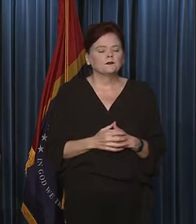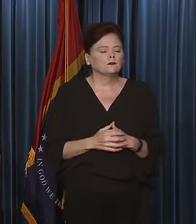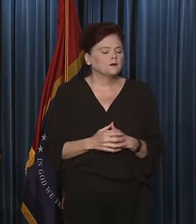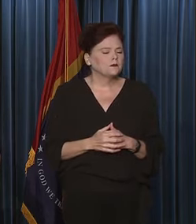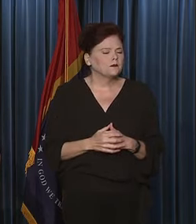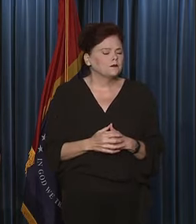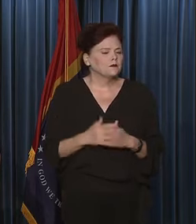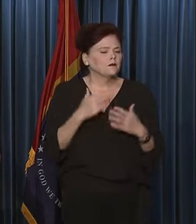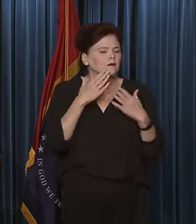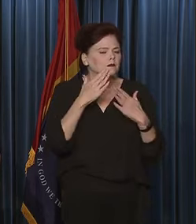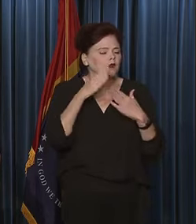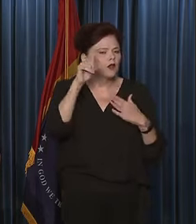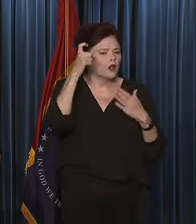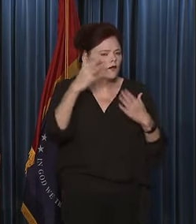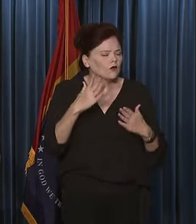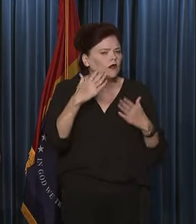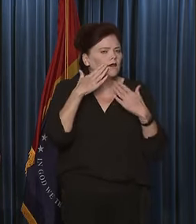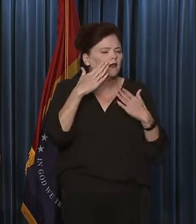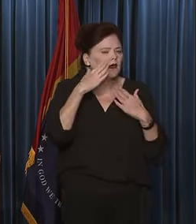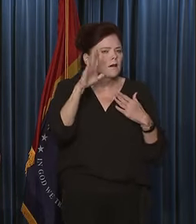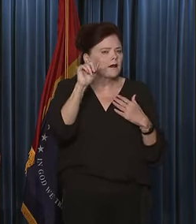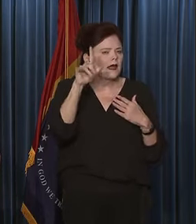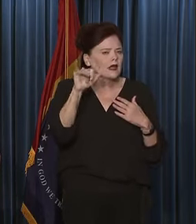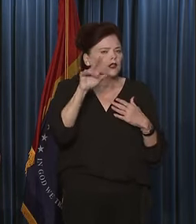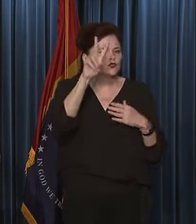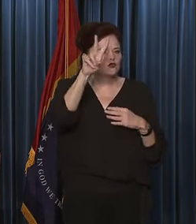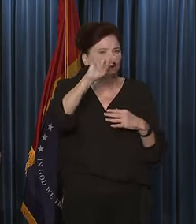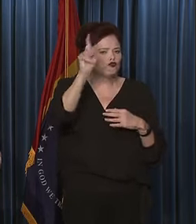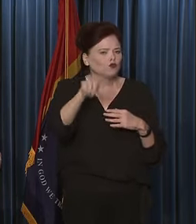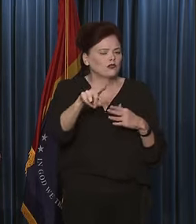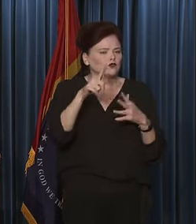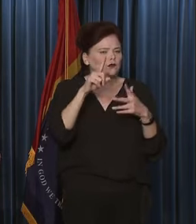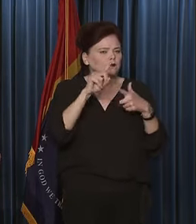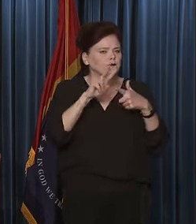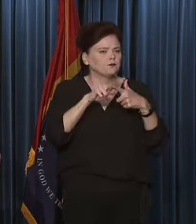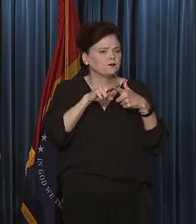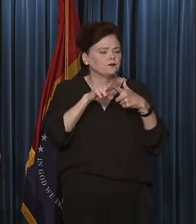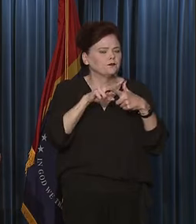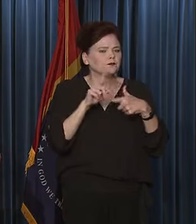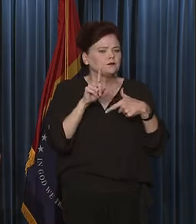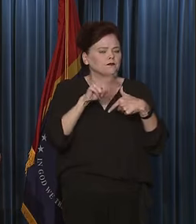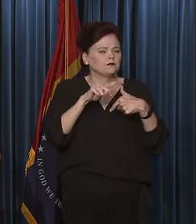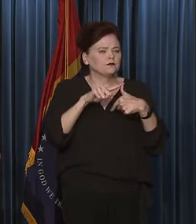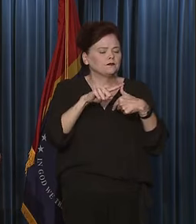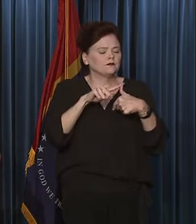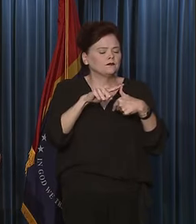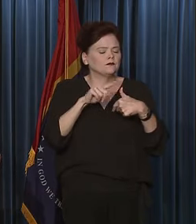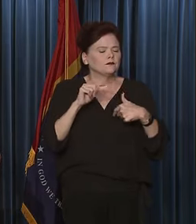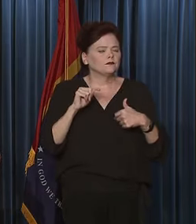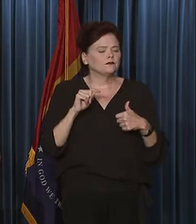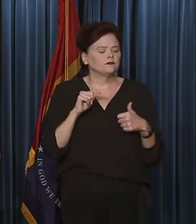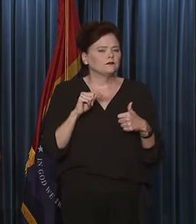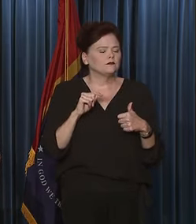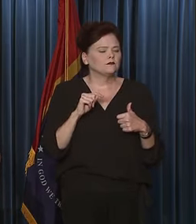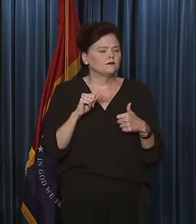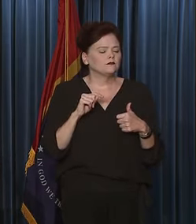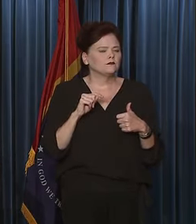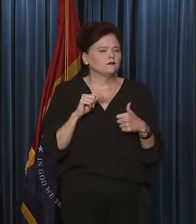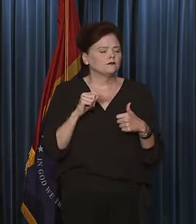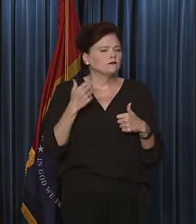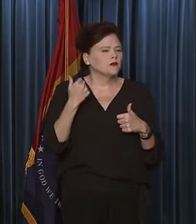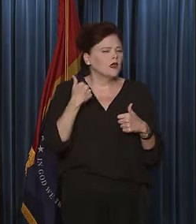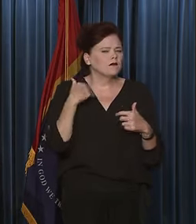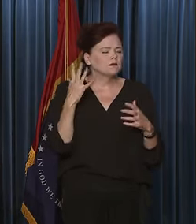Thank you, Governor, and thank you, Bailey. Two questions. The first question would be, is there an